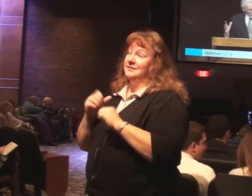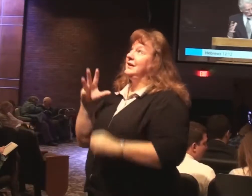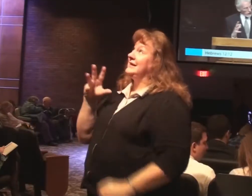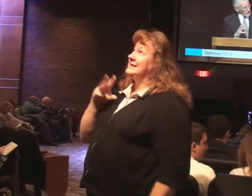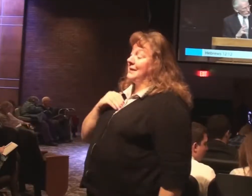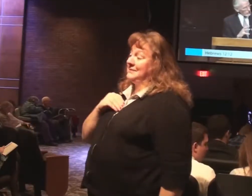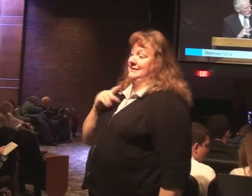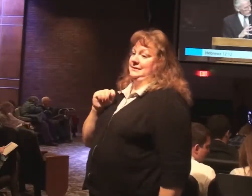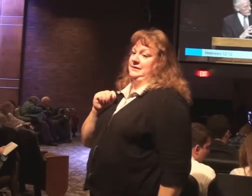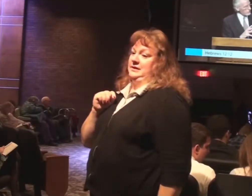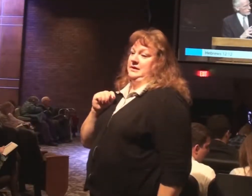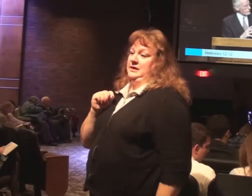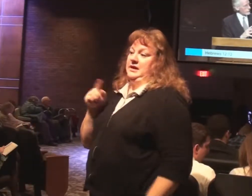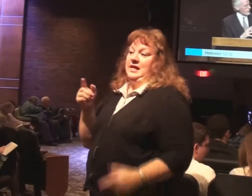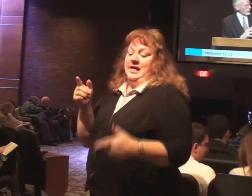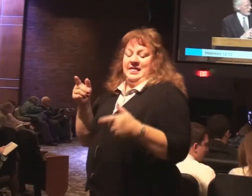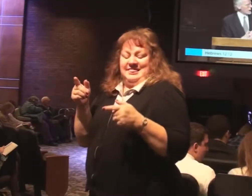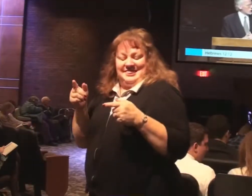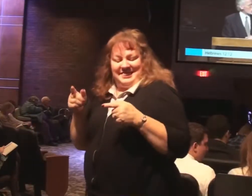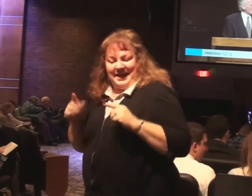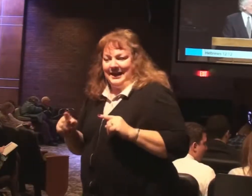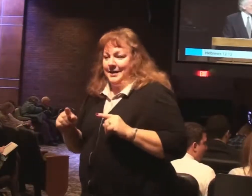even in a church.